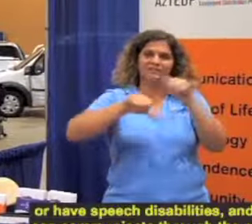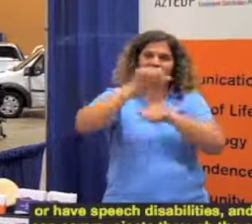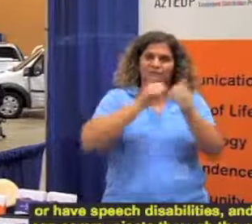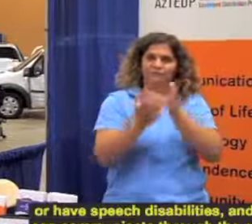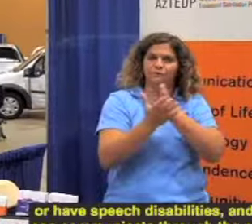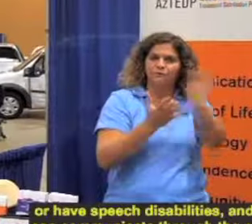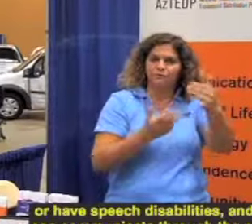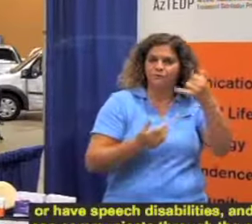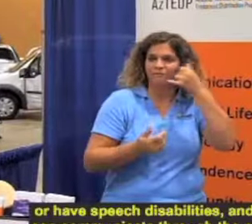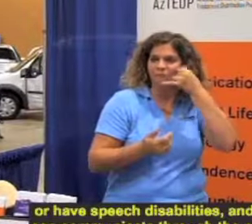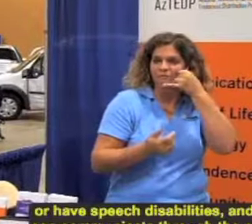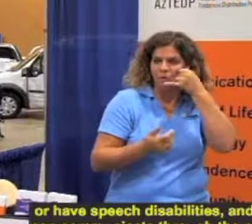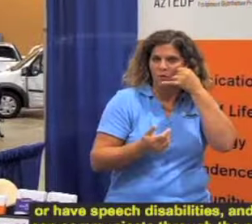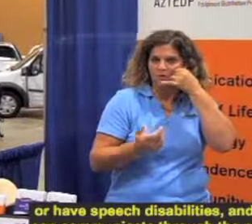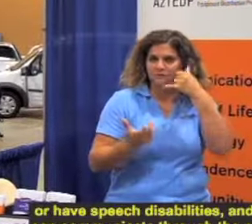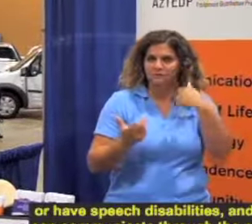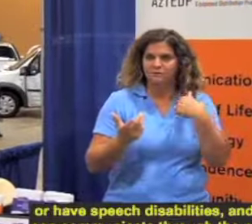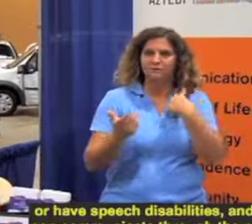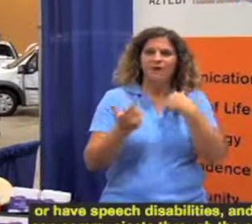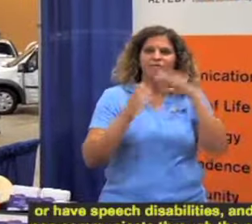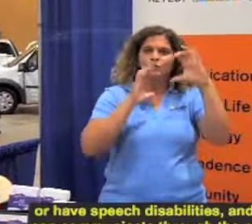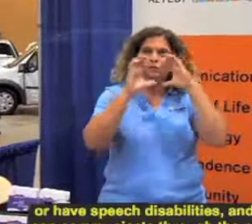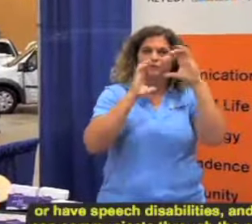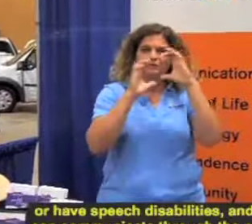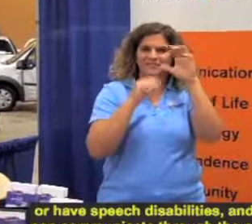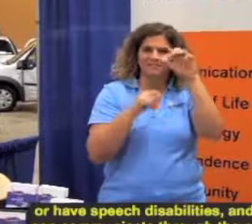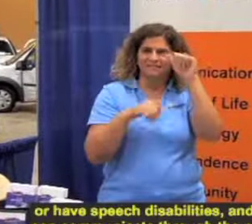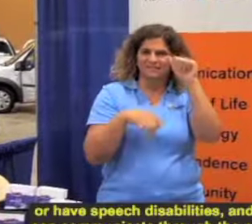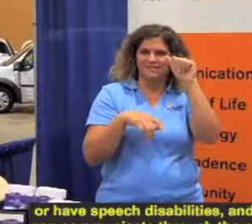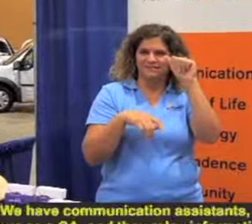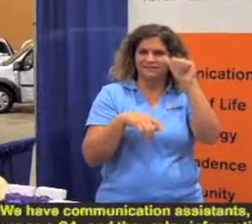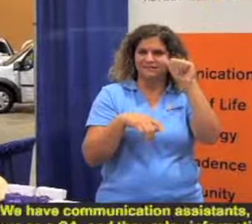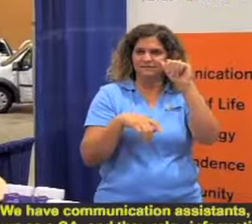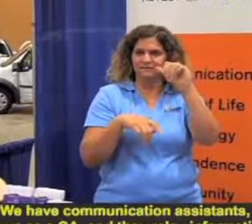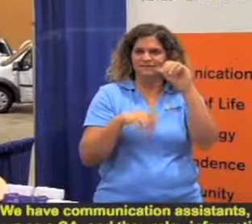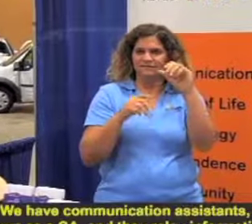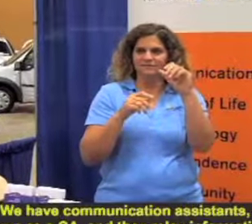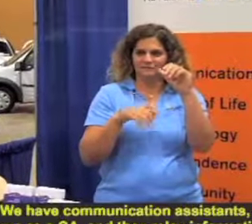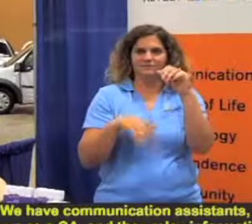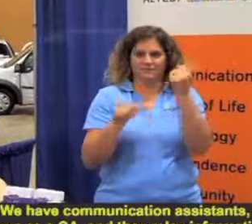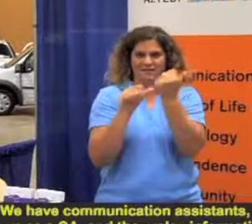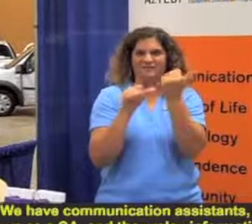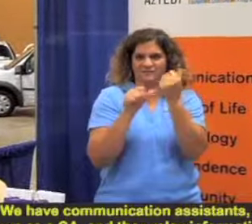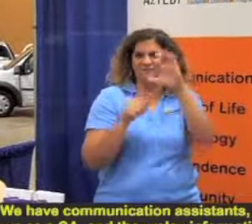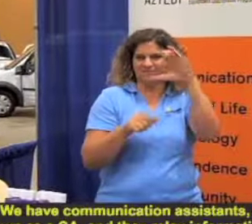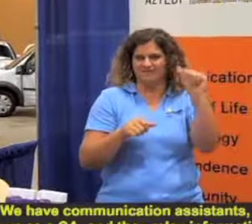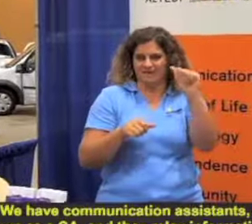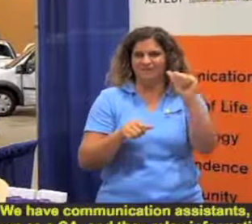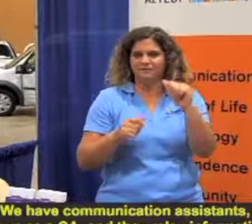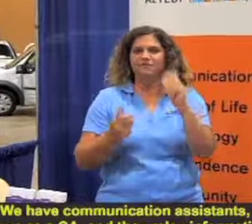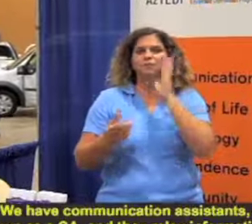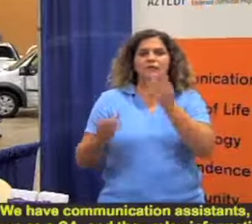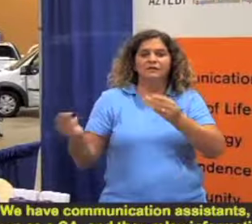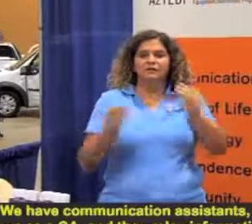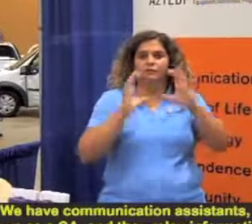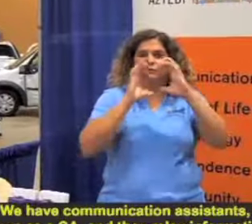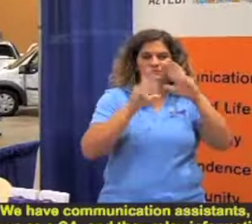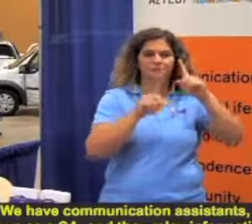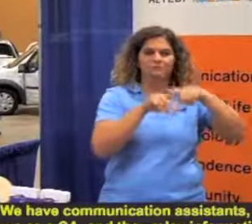speech disabilities and they can communicate through the phone. You have communication assistance, otherwise known as a